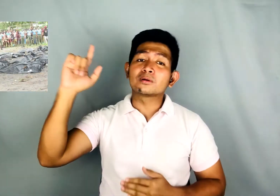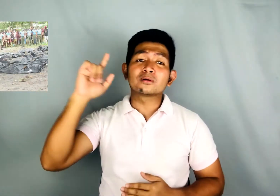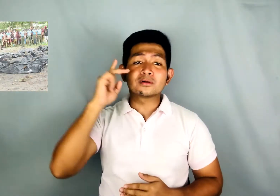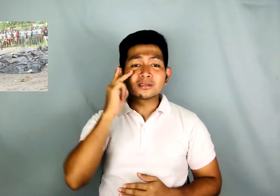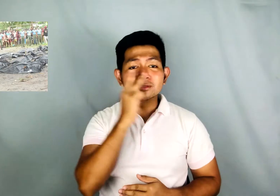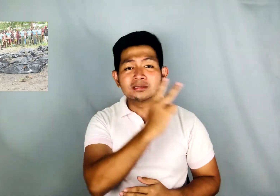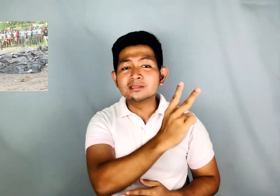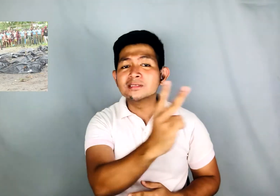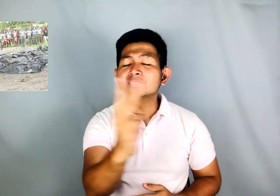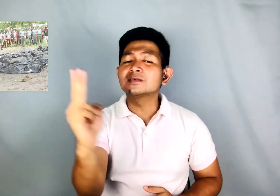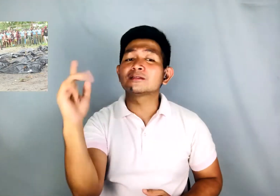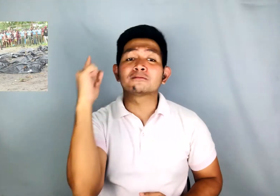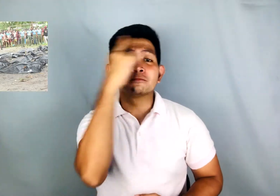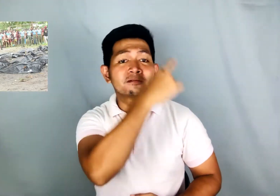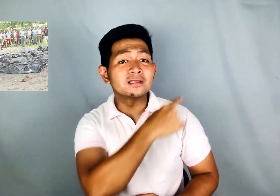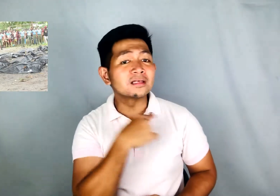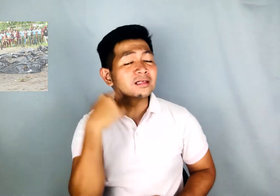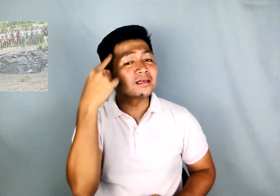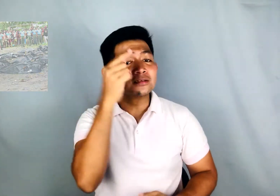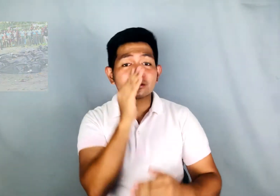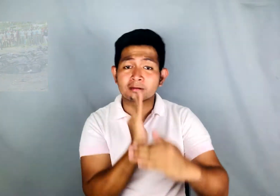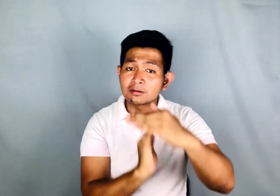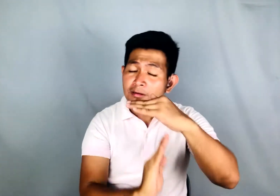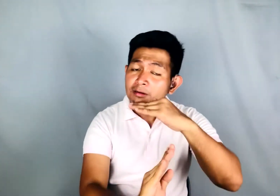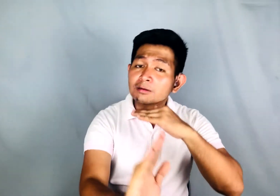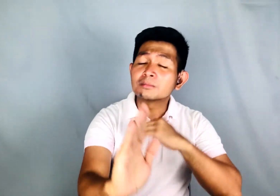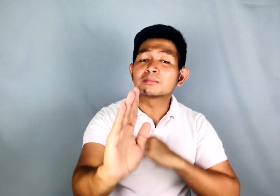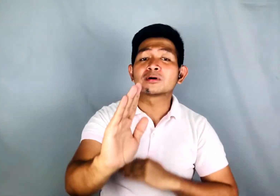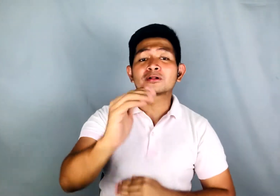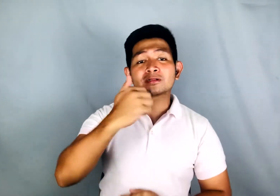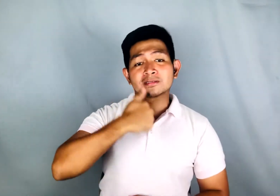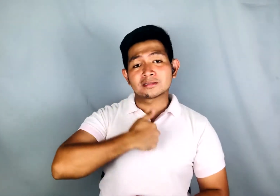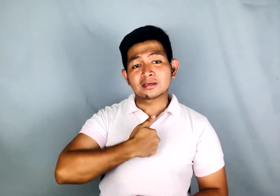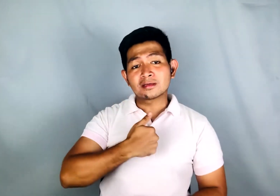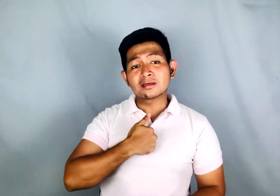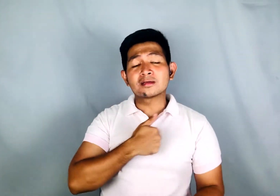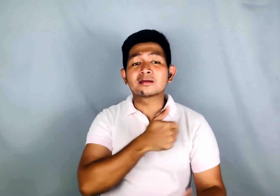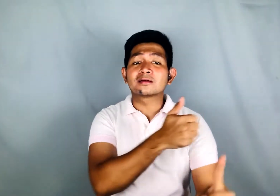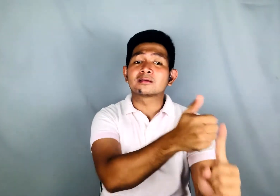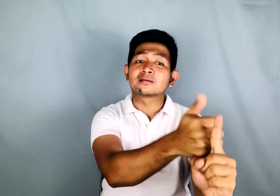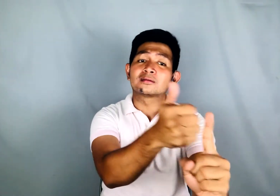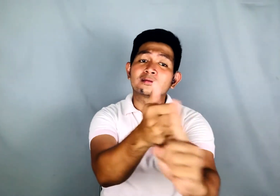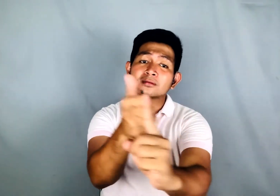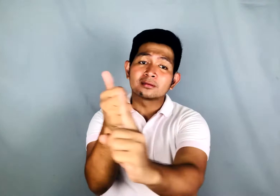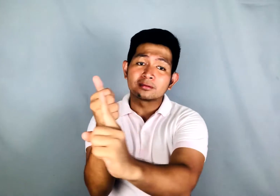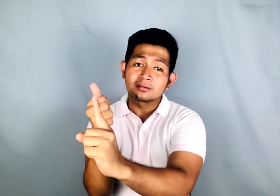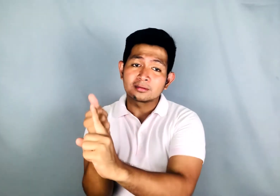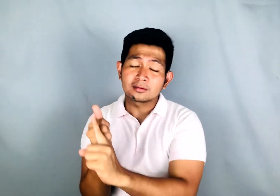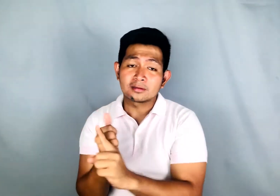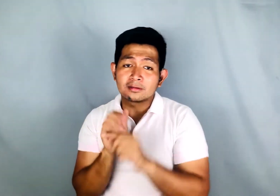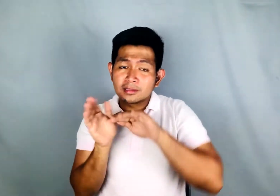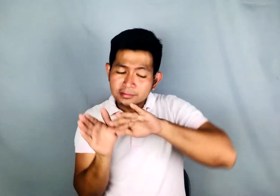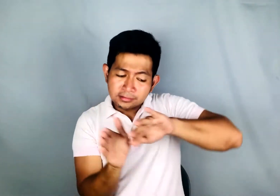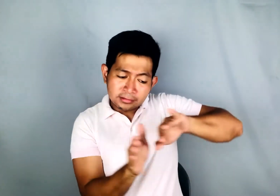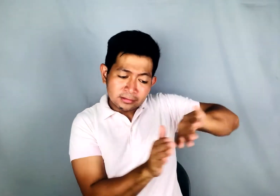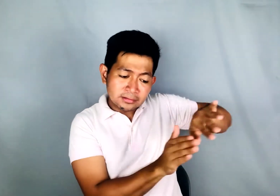and humble ourselves Turn from my wicked ways